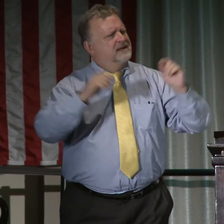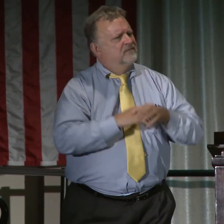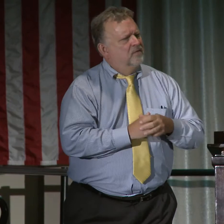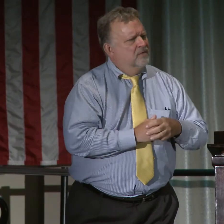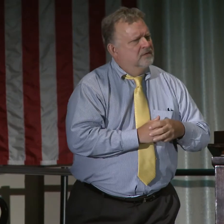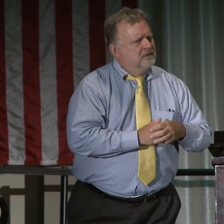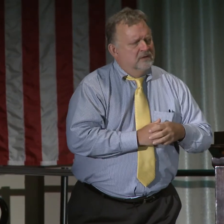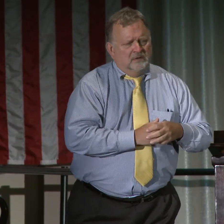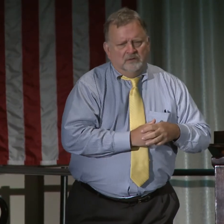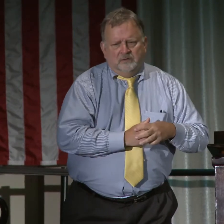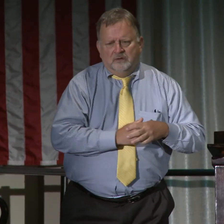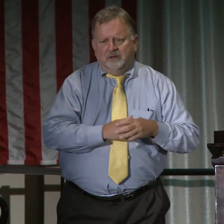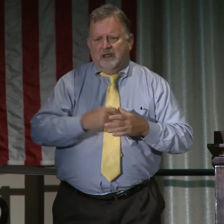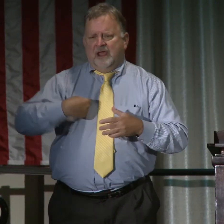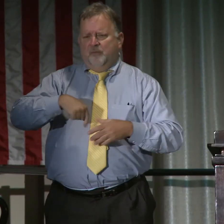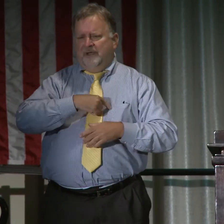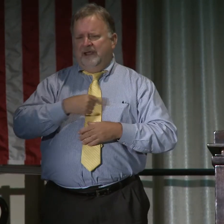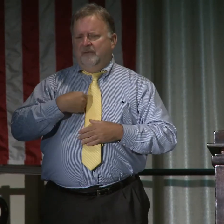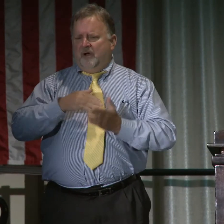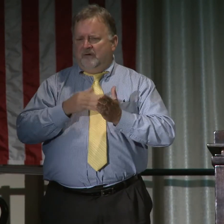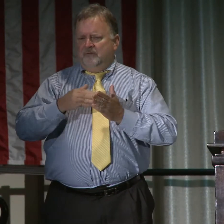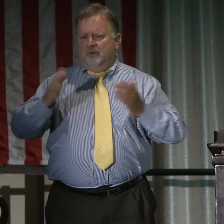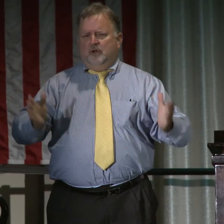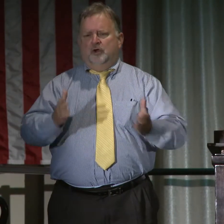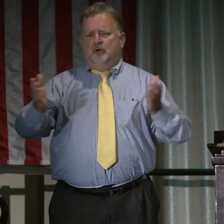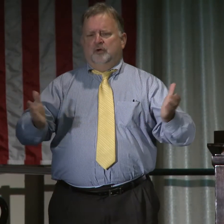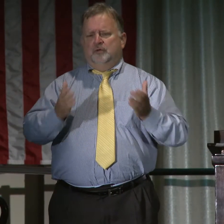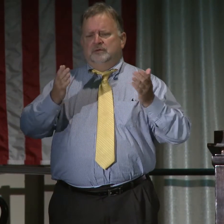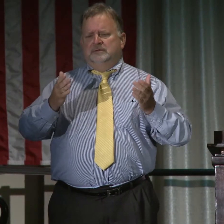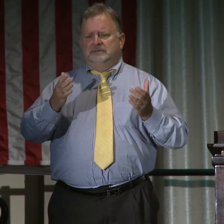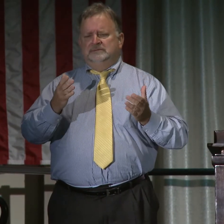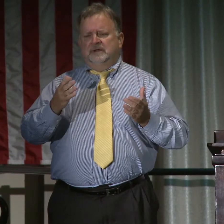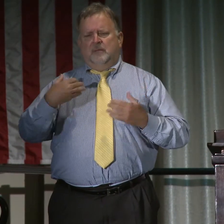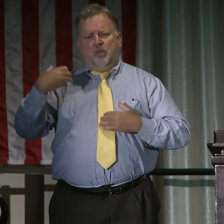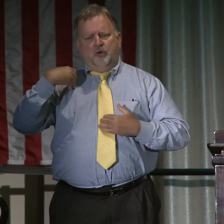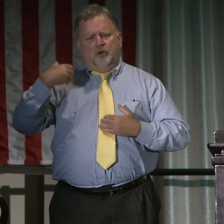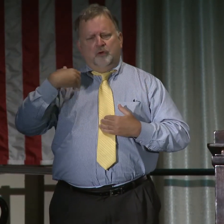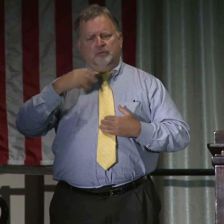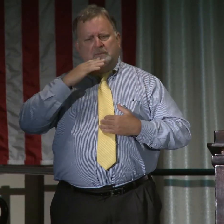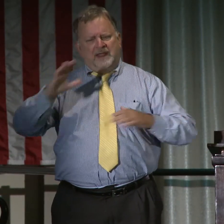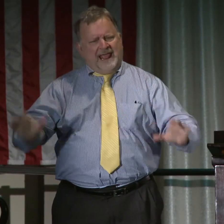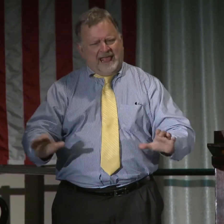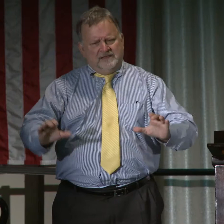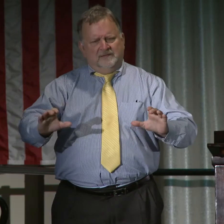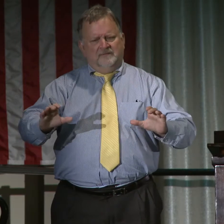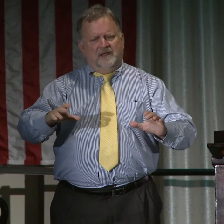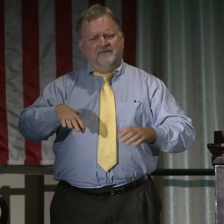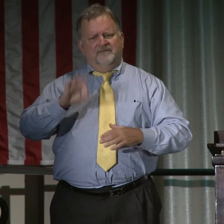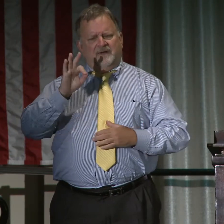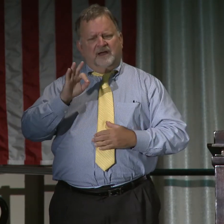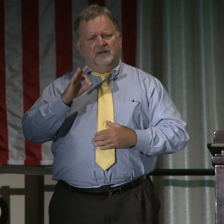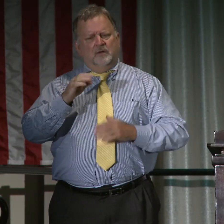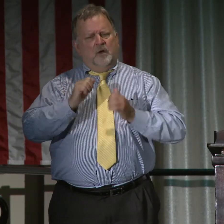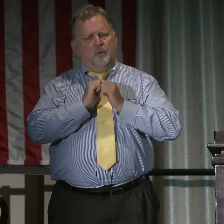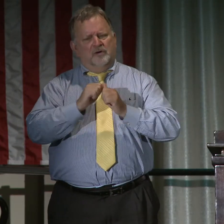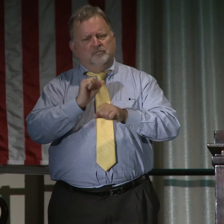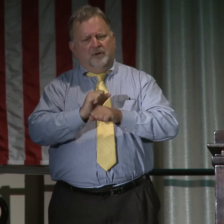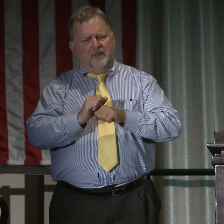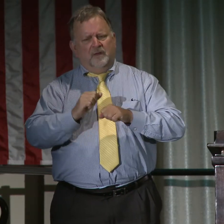challenges and cultural differences. And also to show positive awareness about what a company needs to do to